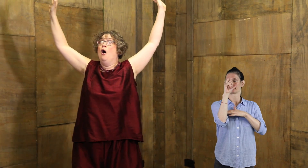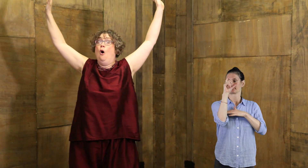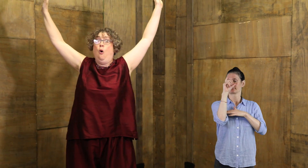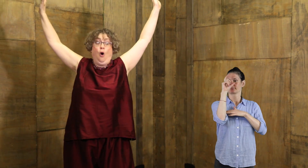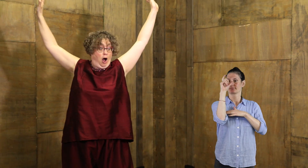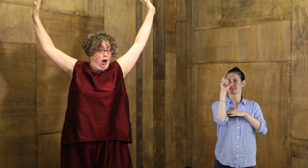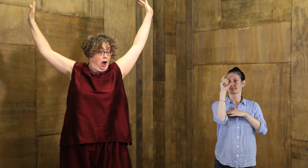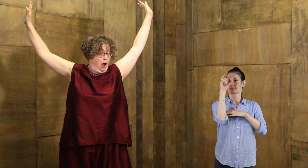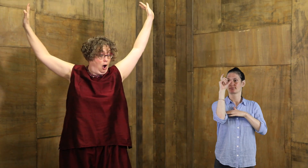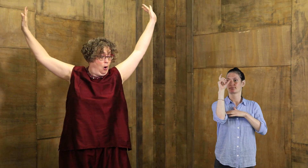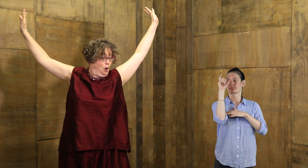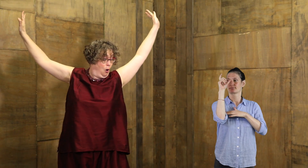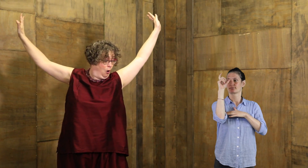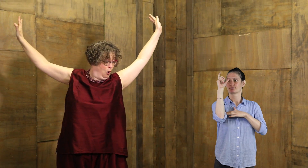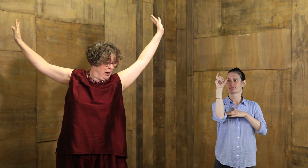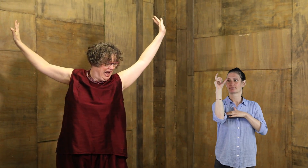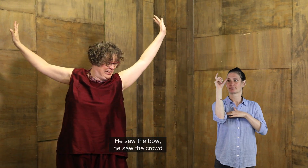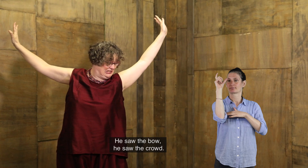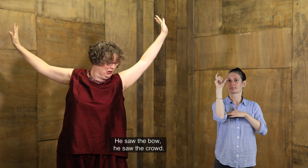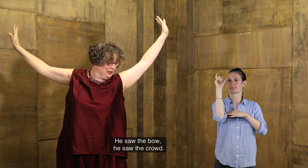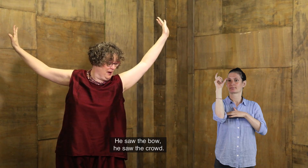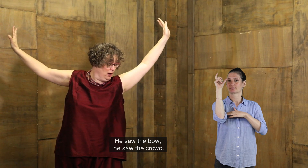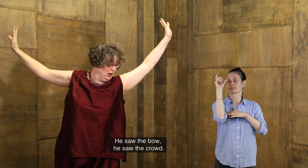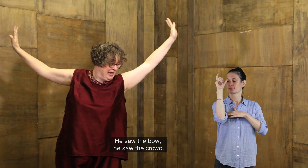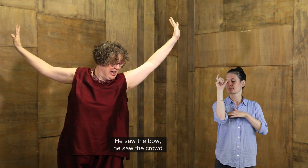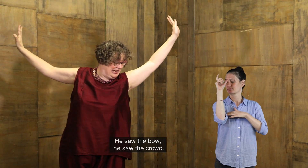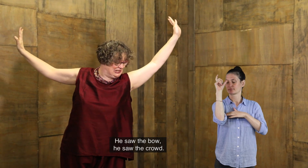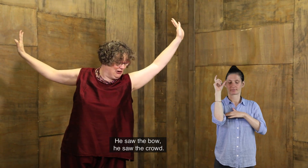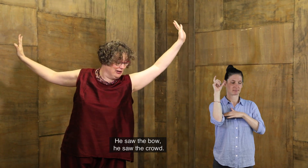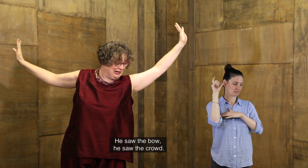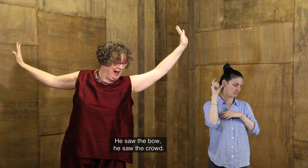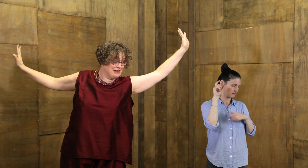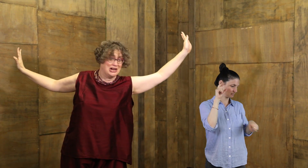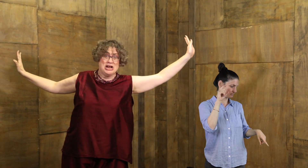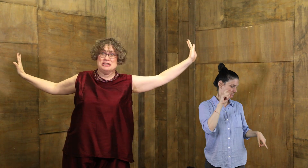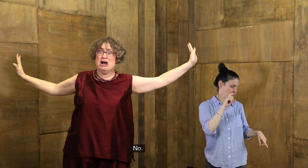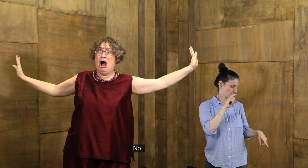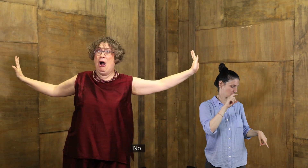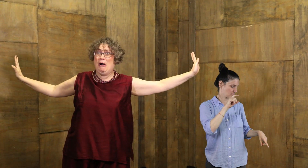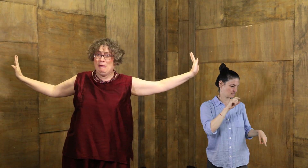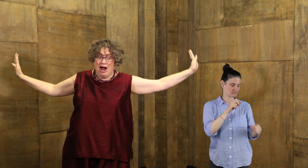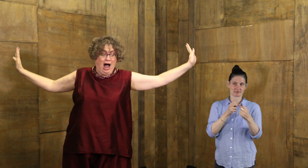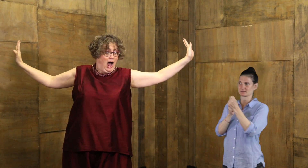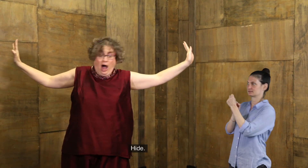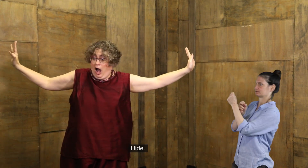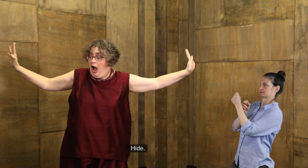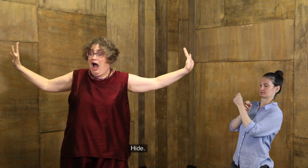whoop, whoop. He saw the bow. He saw the crowd. No,